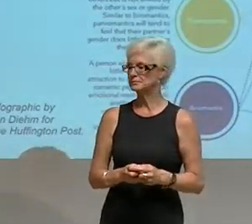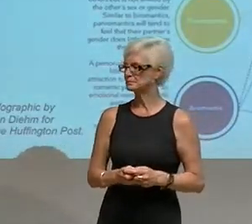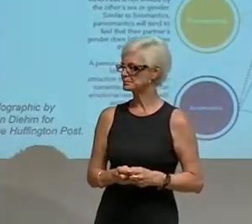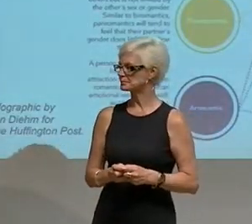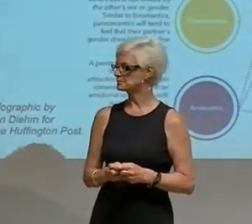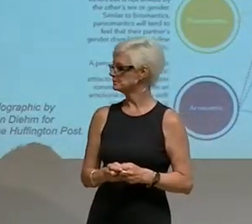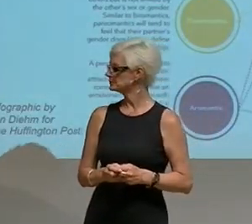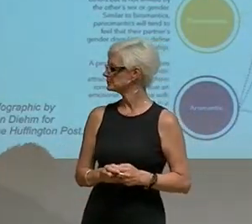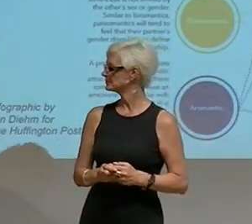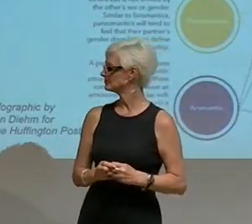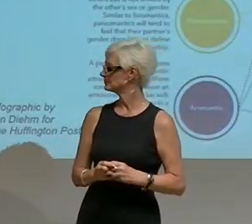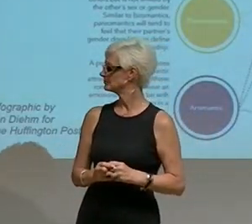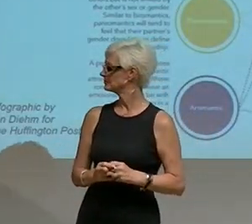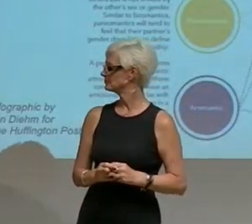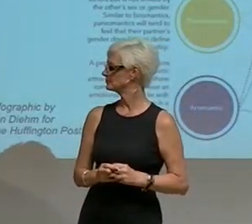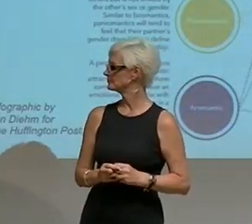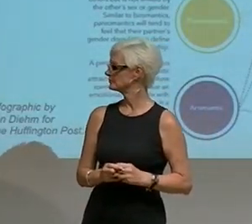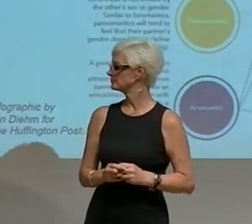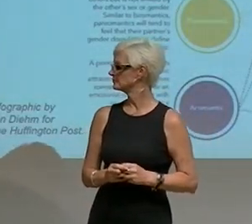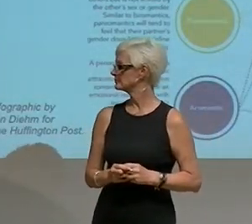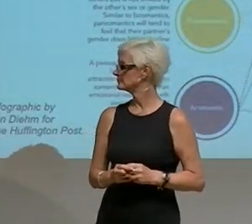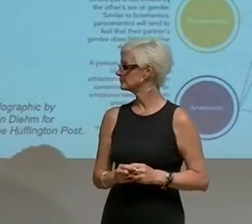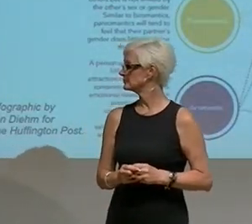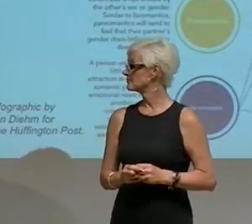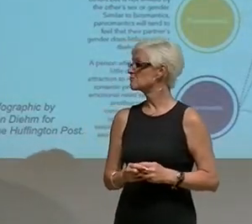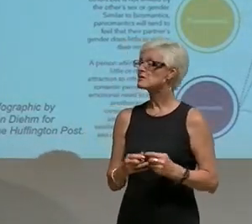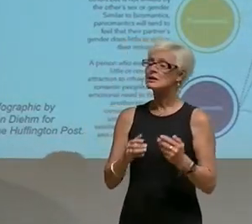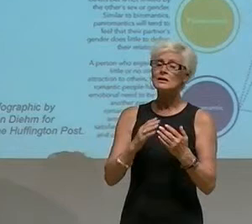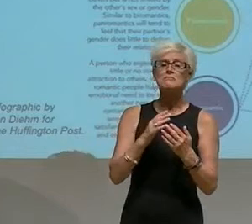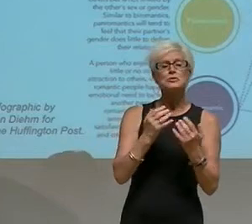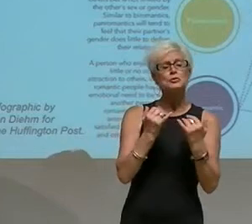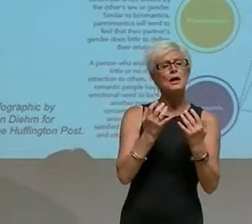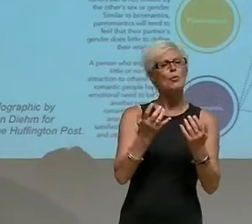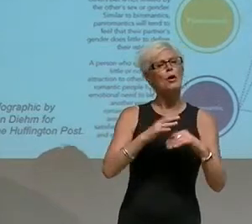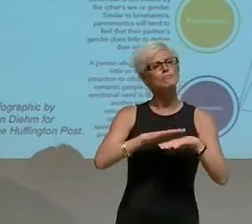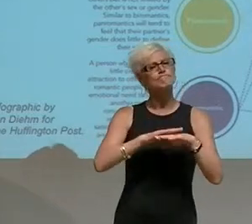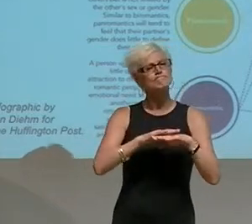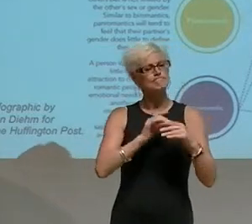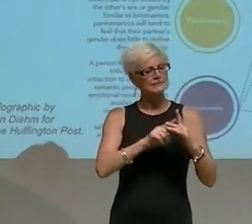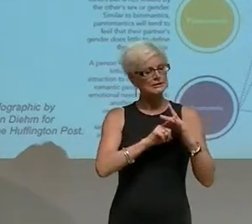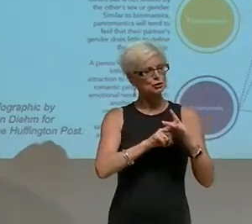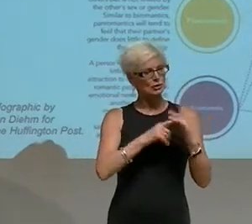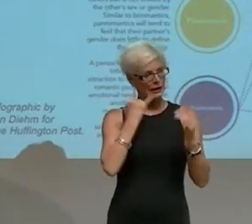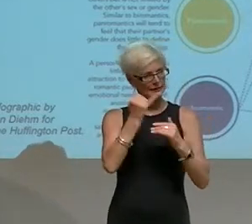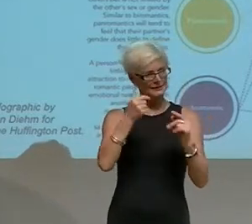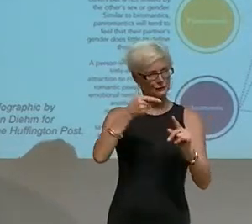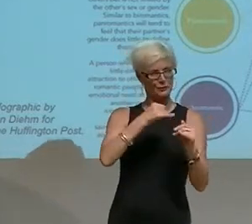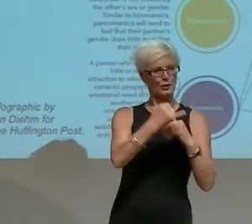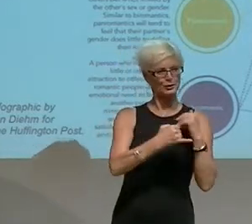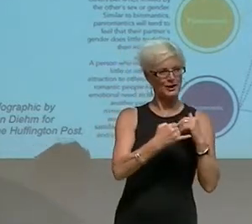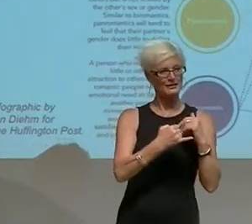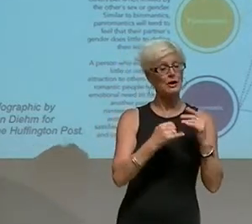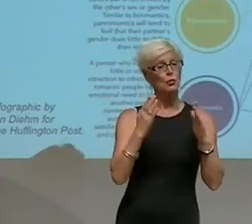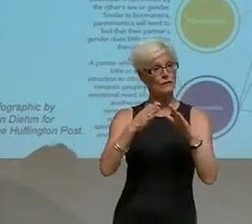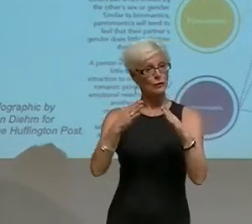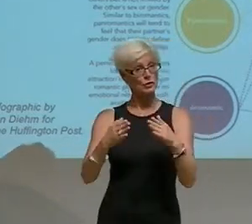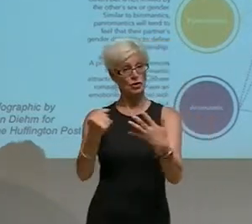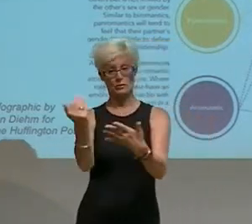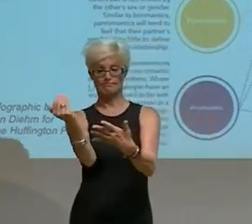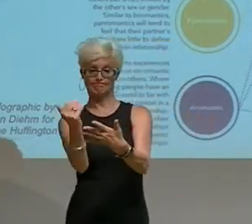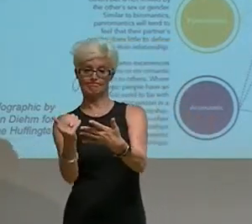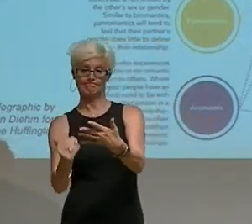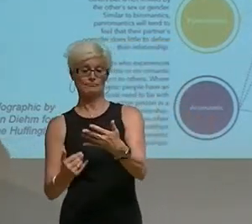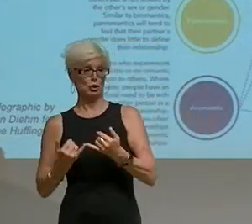So today I would like to share with you some of my initial thoughts regarding this project. I will focus on outlining the existing